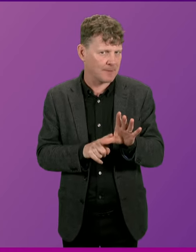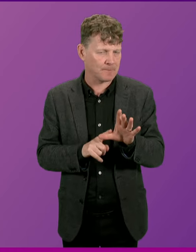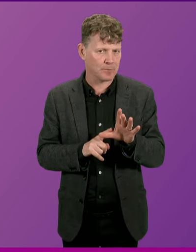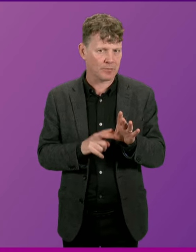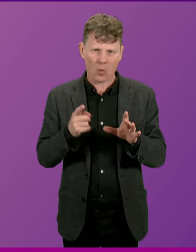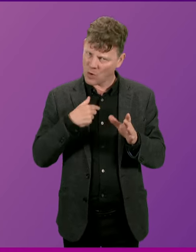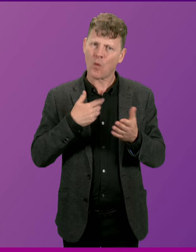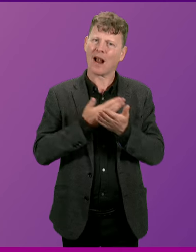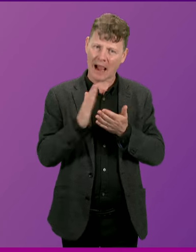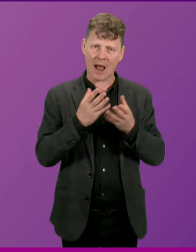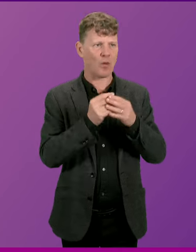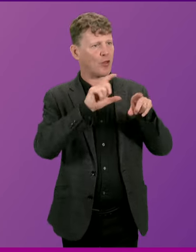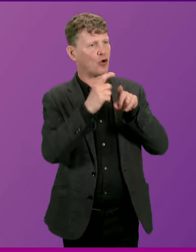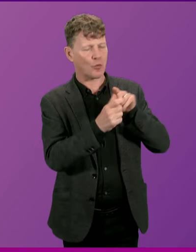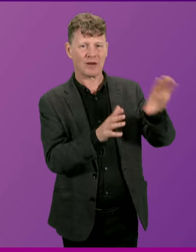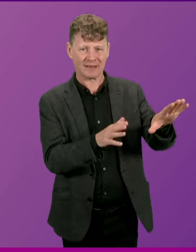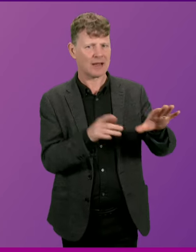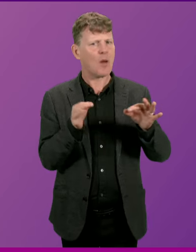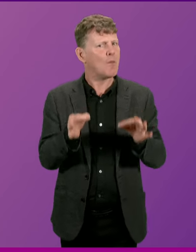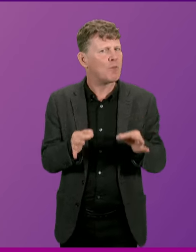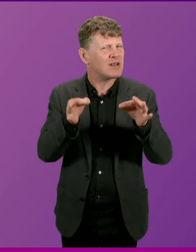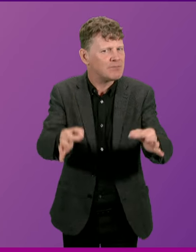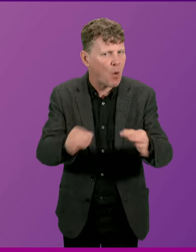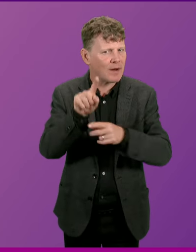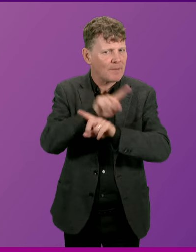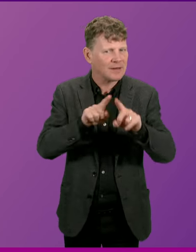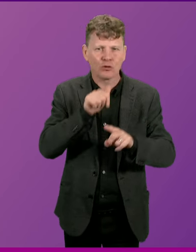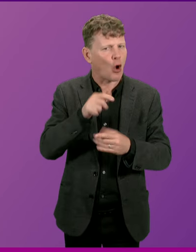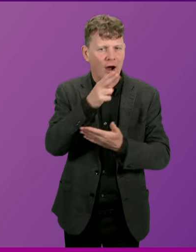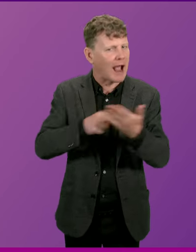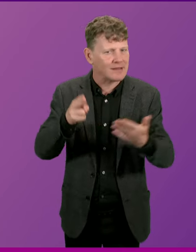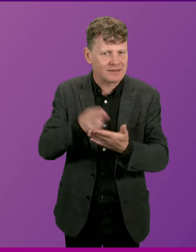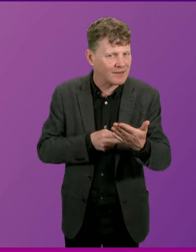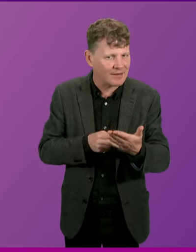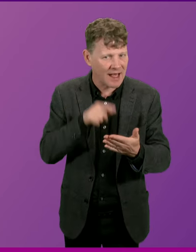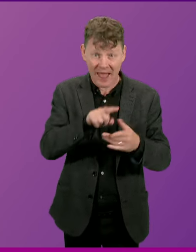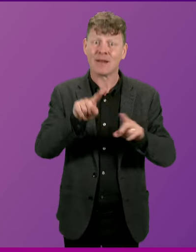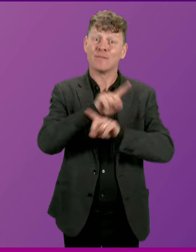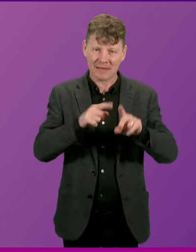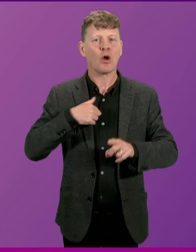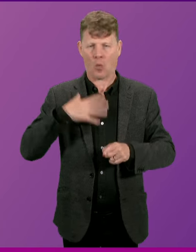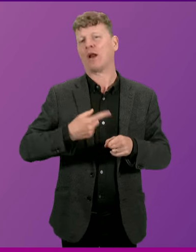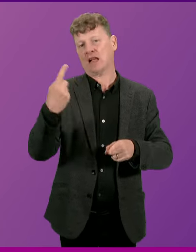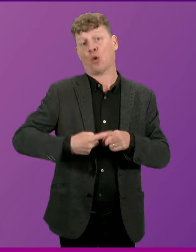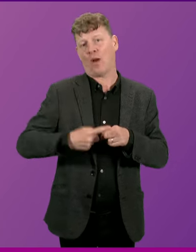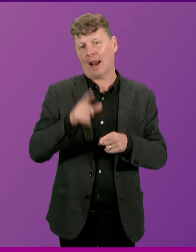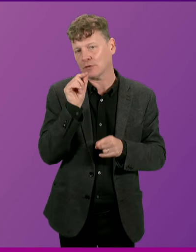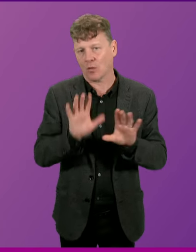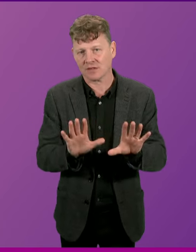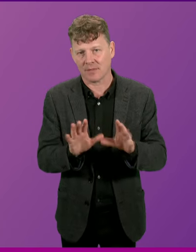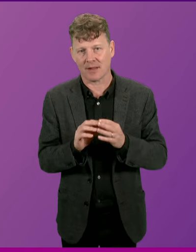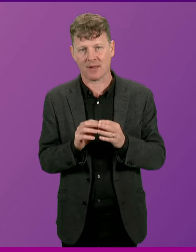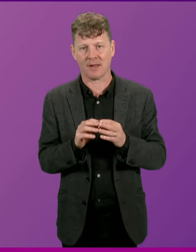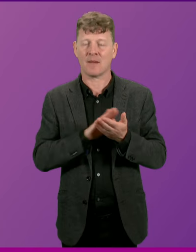community that this was about postponing the meeting rather than cancelling it. And I would like to see that meeting happen as quickly as possible